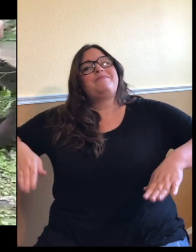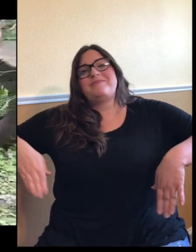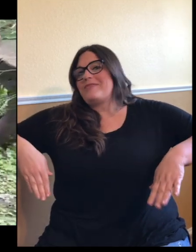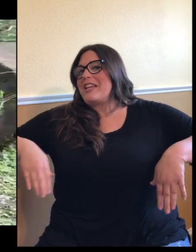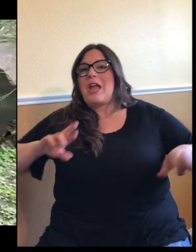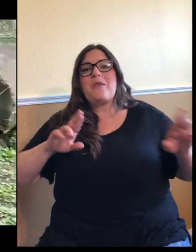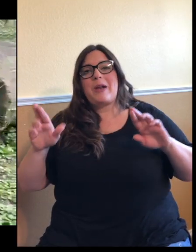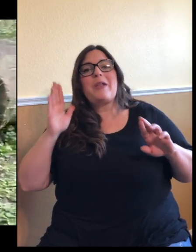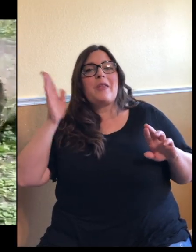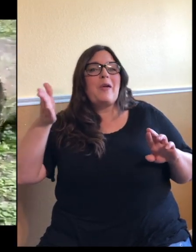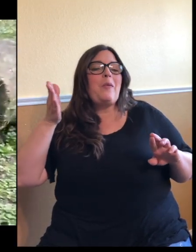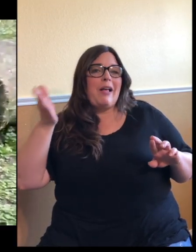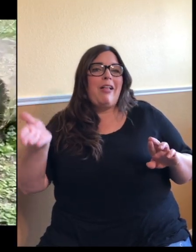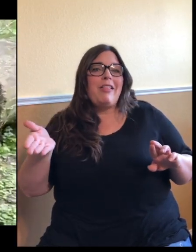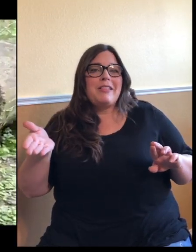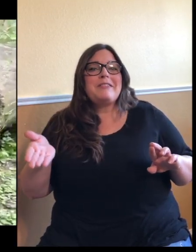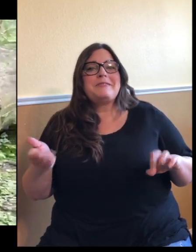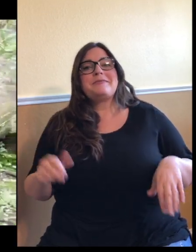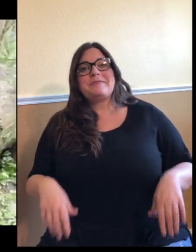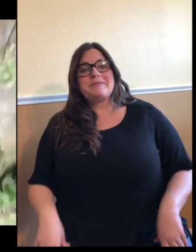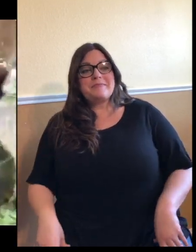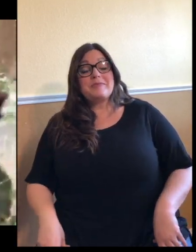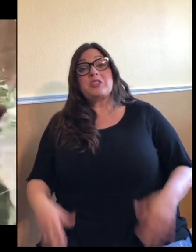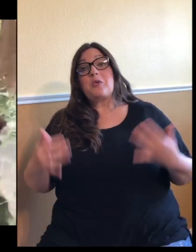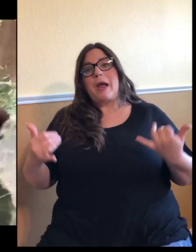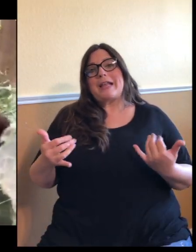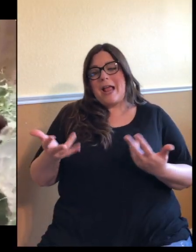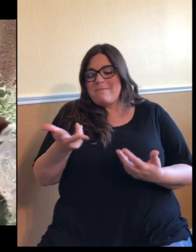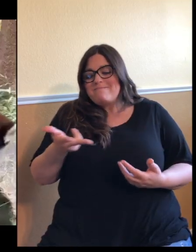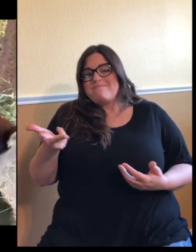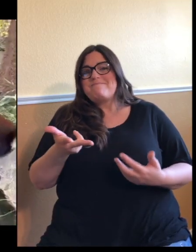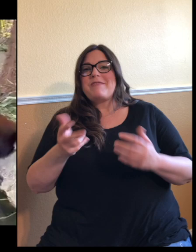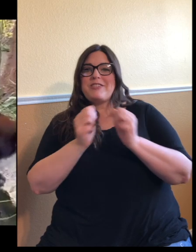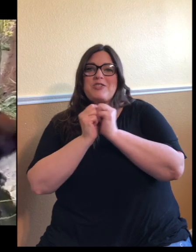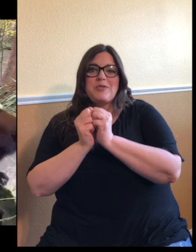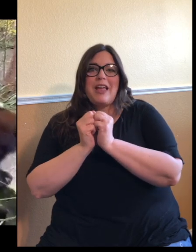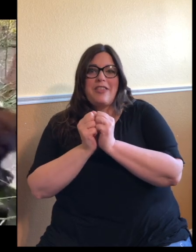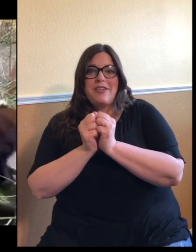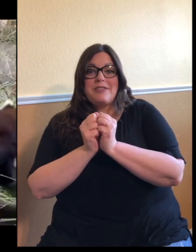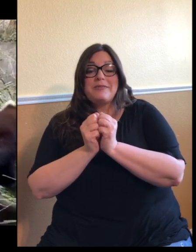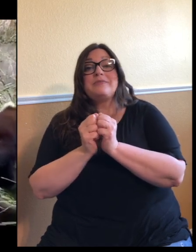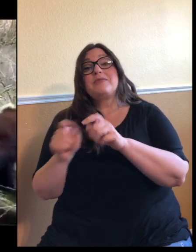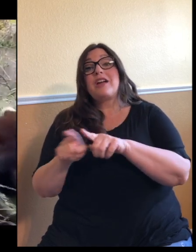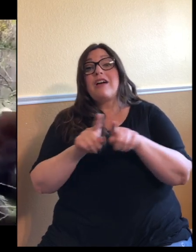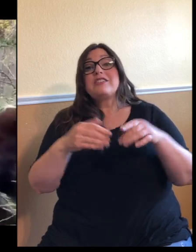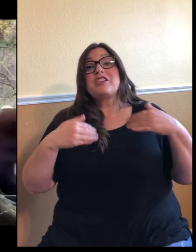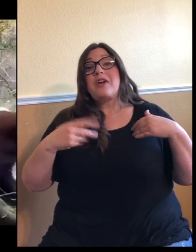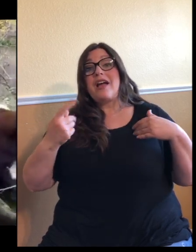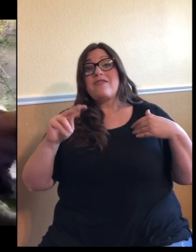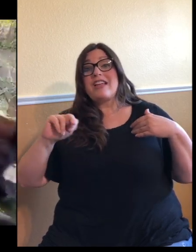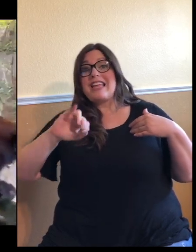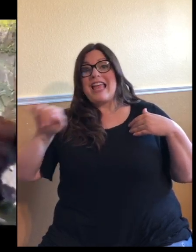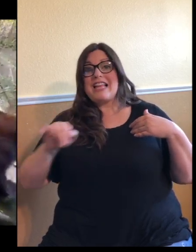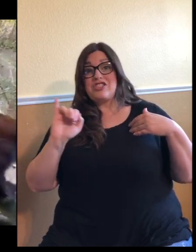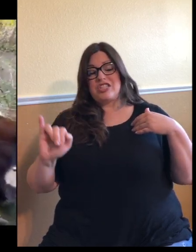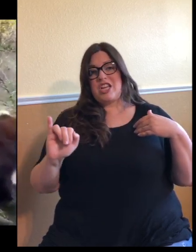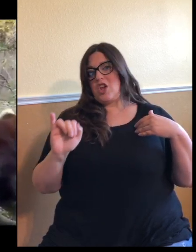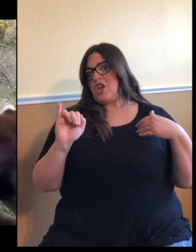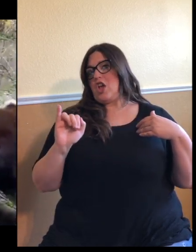but they... But so they're out here hanging with mom. And we also have Kenji, who is our only male red panda.